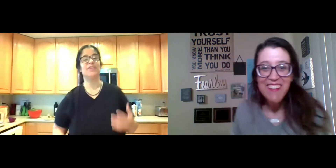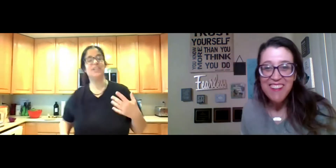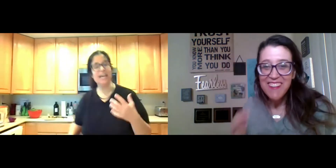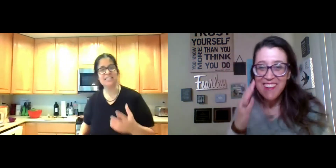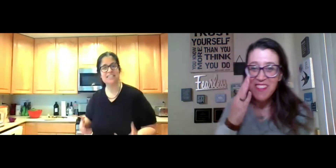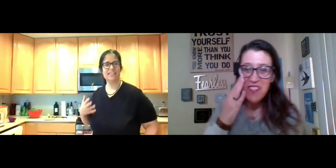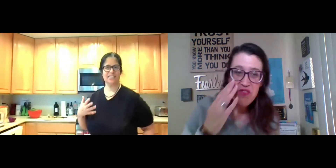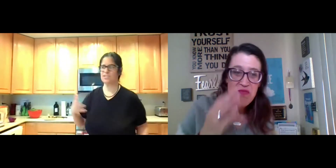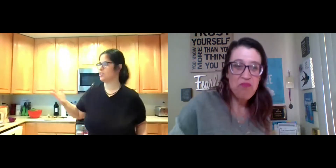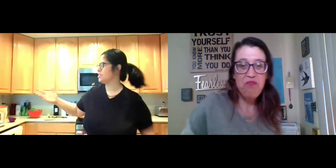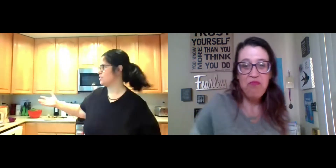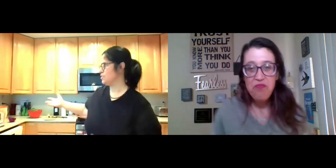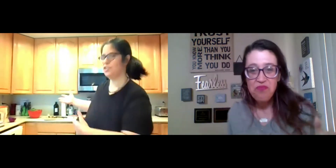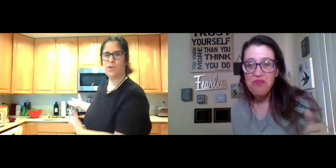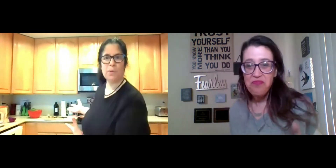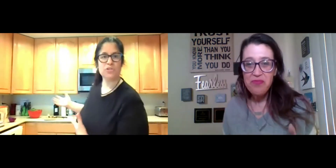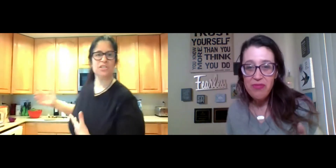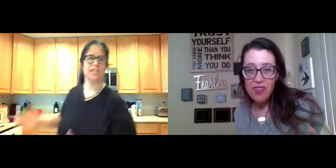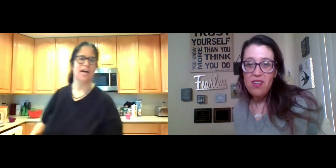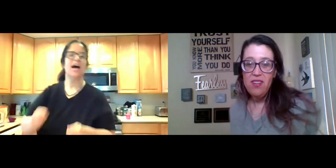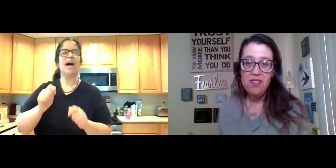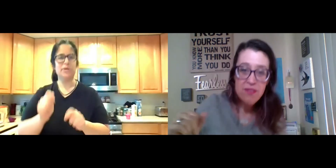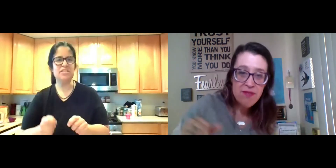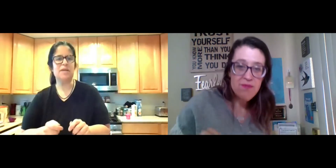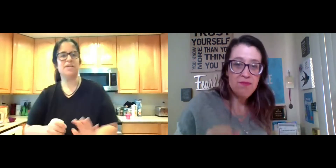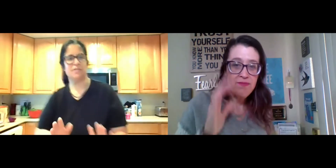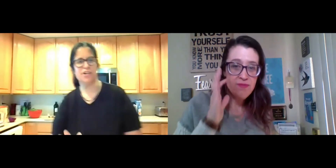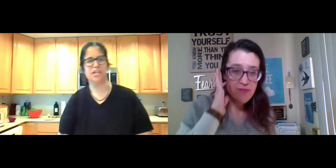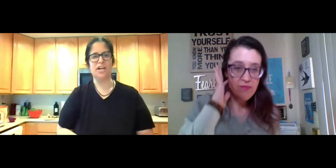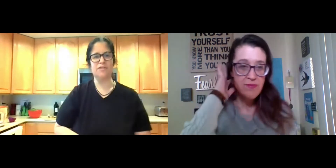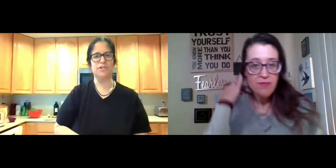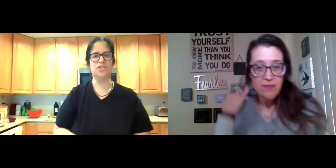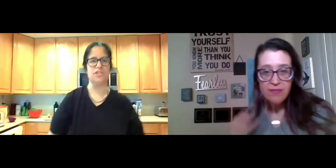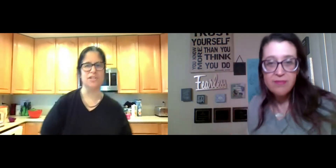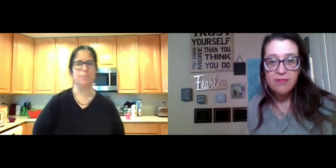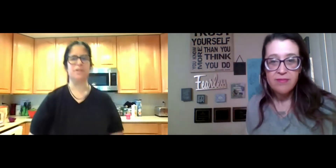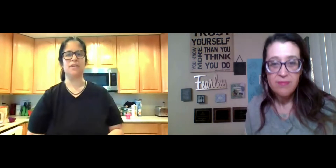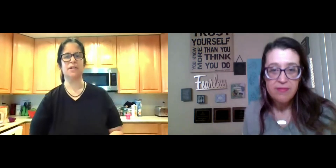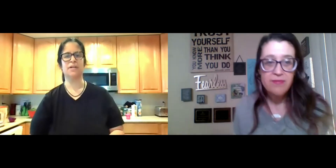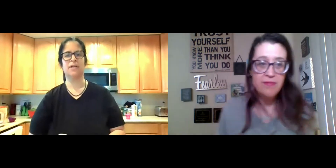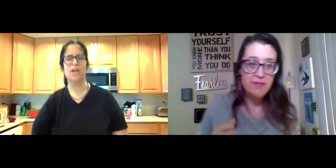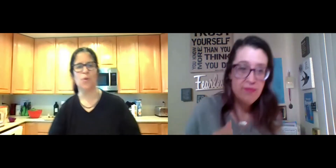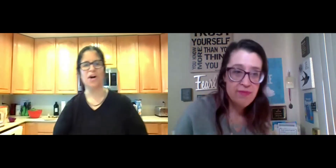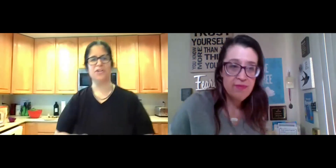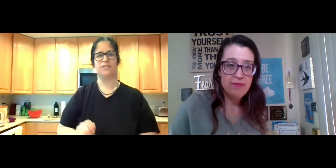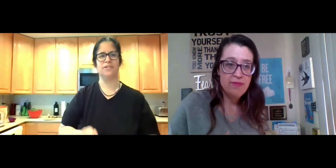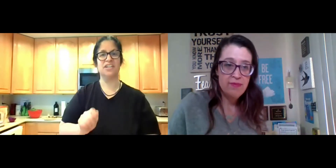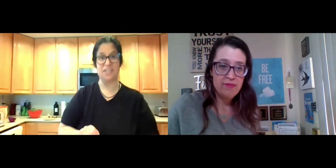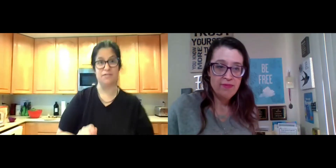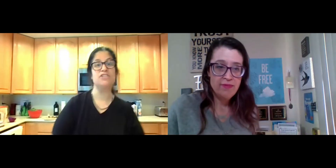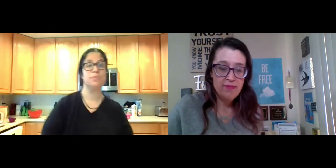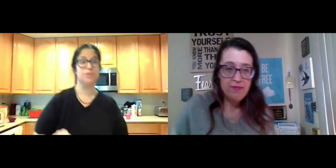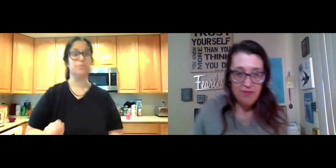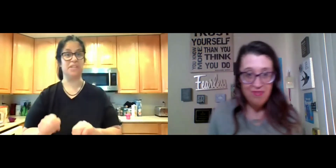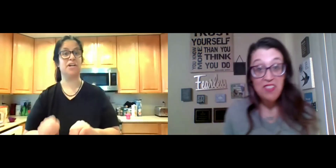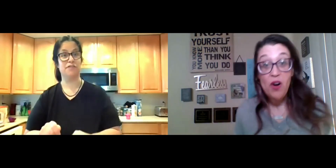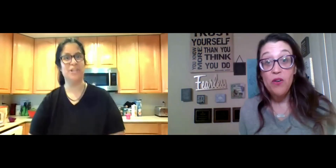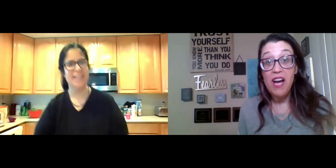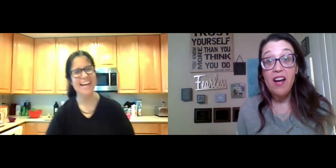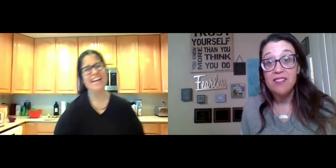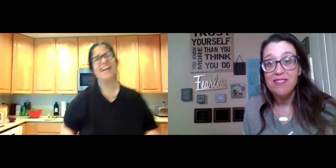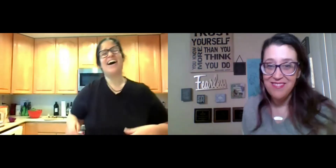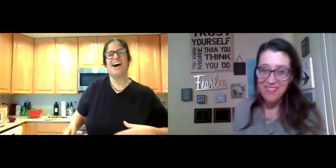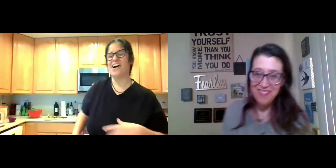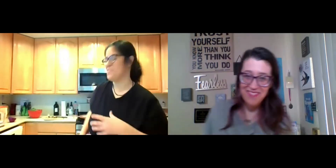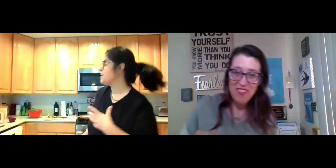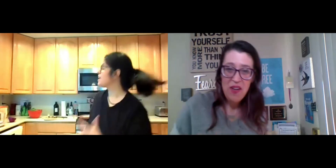So the nice thing is you can, you know, mostly, I always say be very careful in just a little bit of while you're cutting vegetables, being careful.